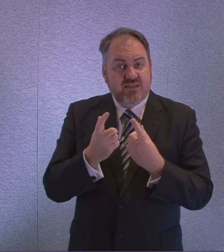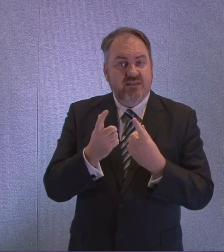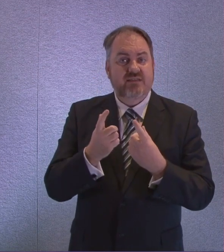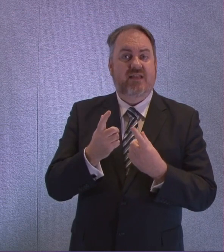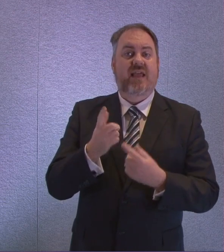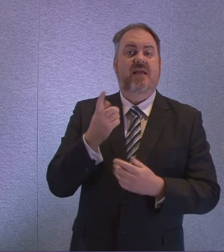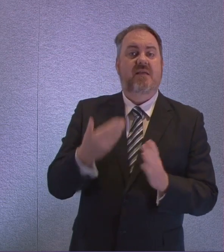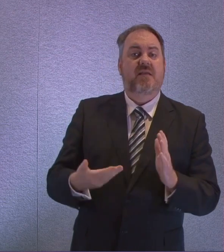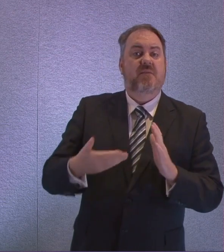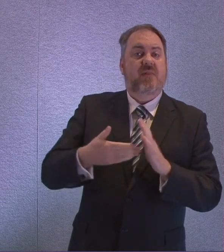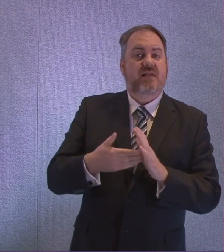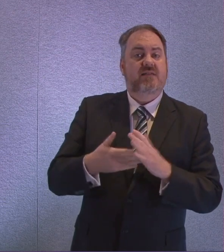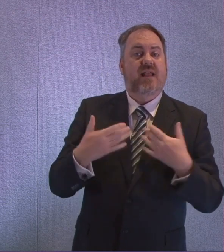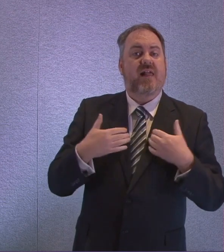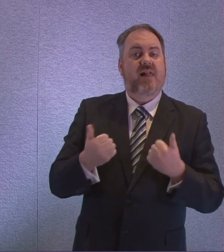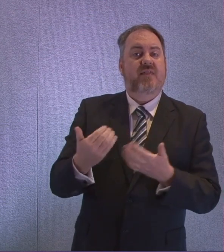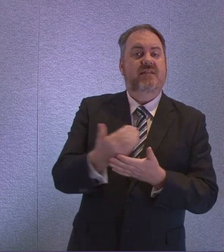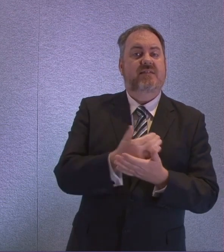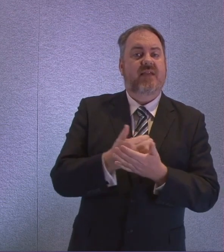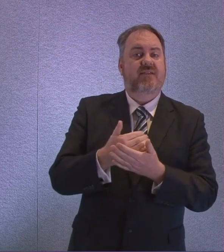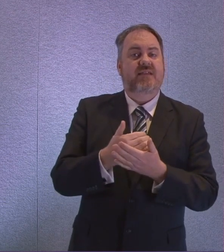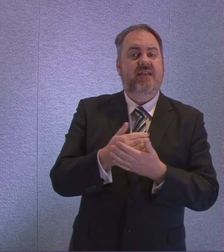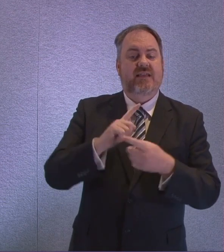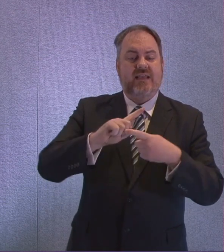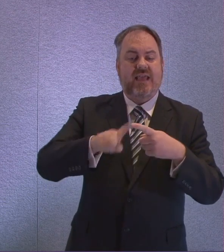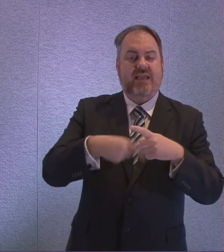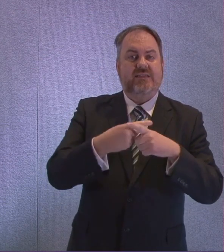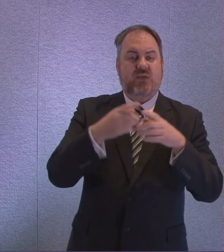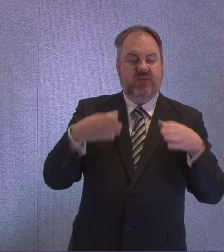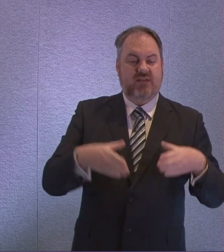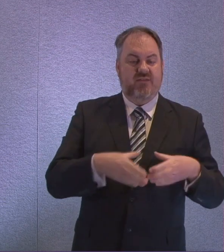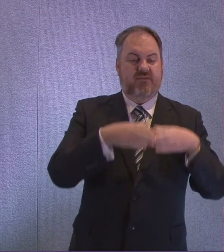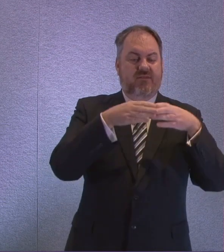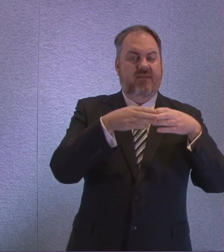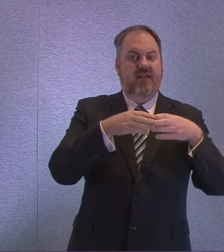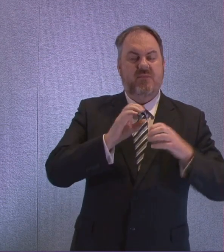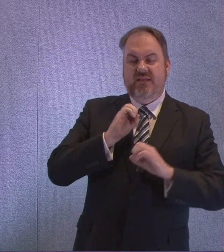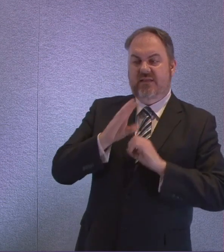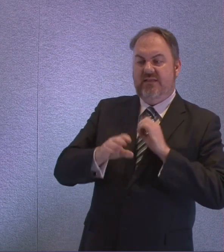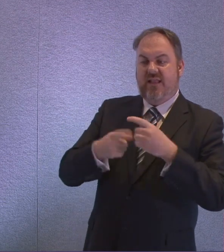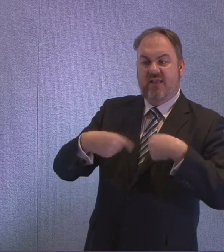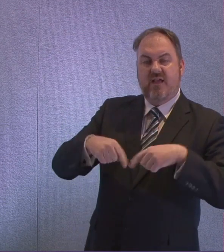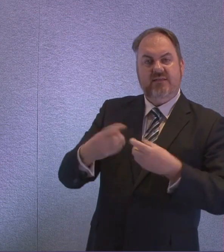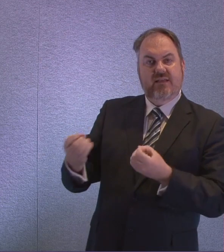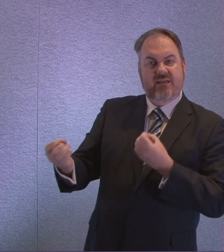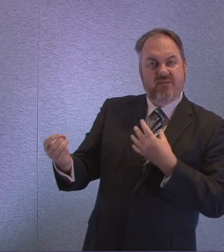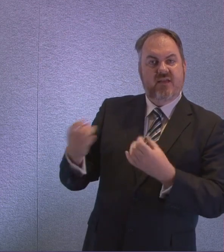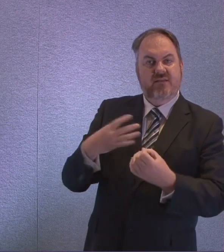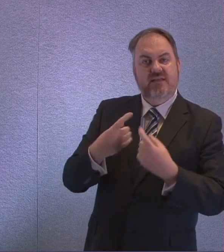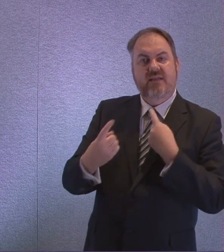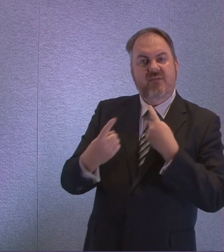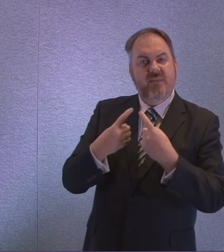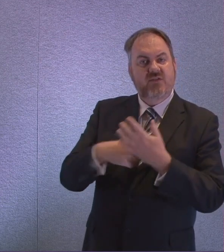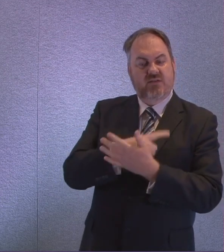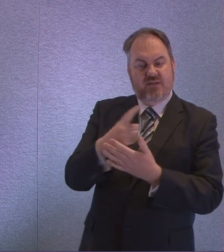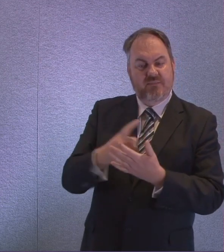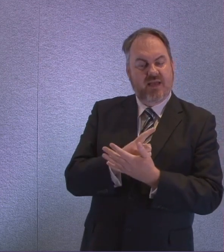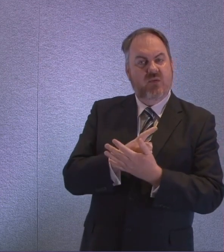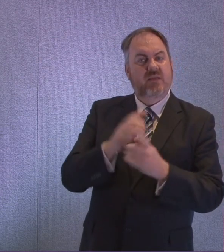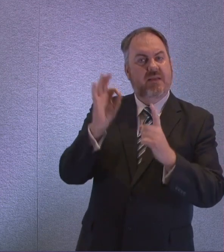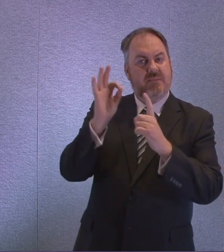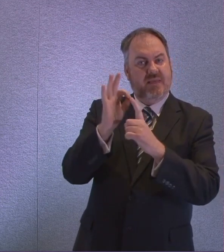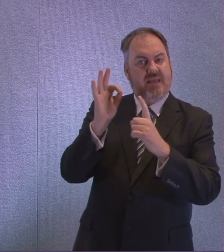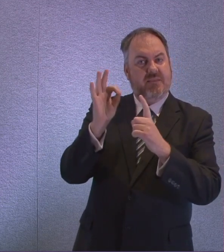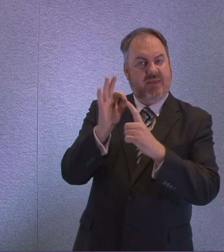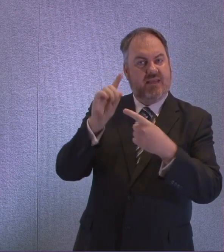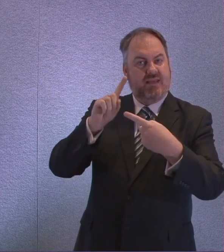and safety executive input into the quality of PPE that is being provided. So, you know, we treat these issues